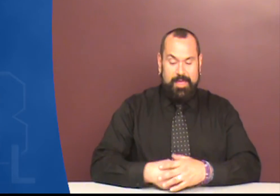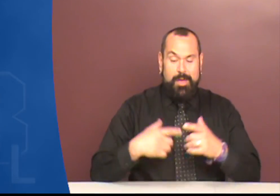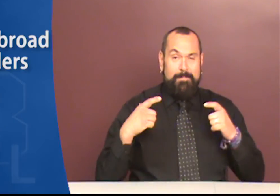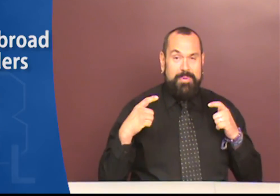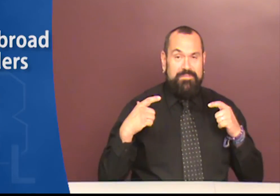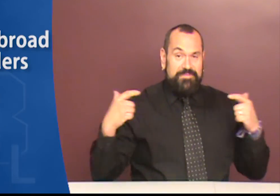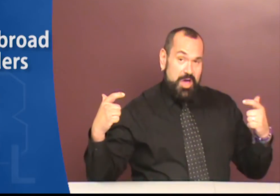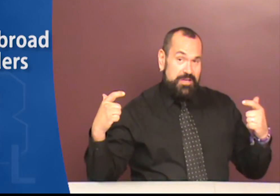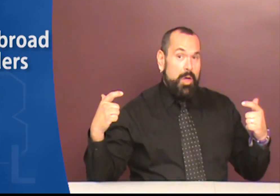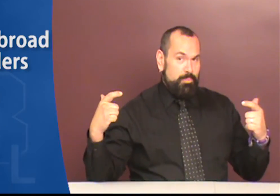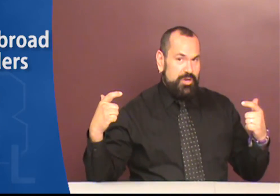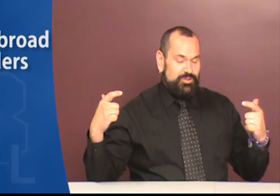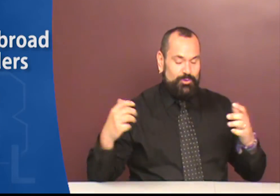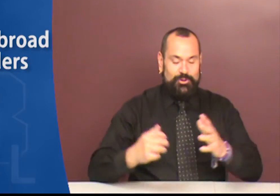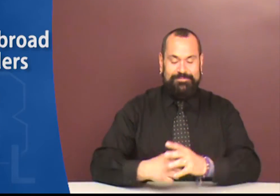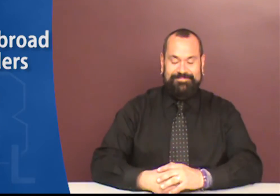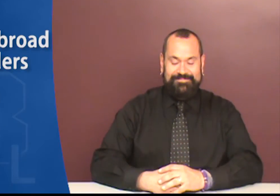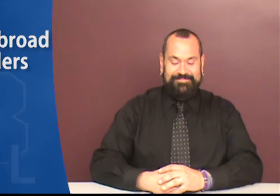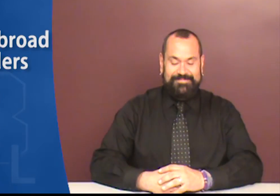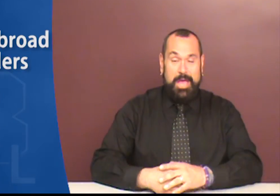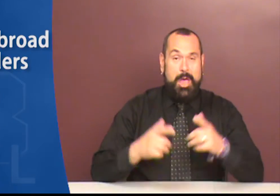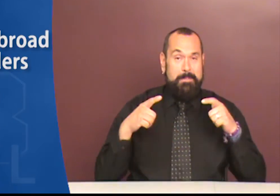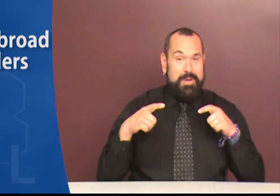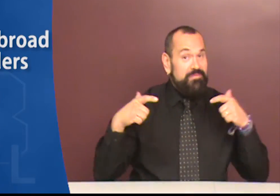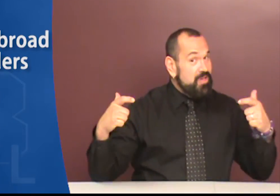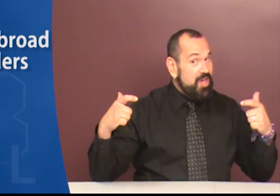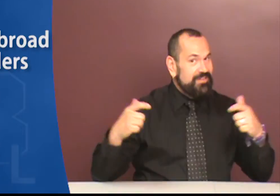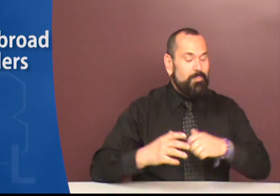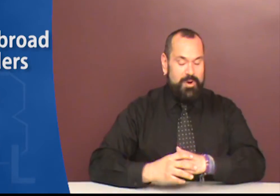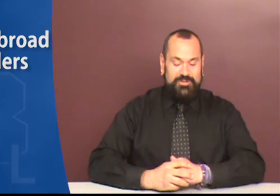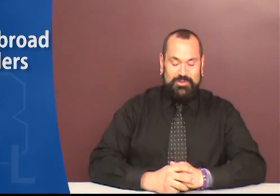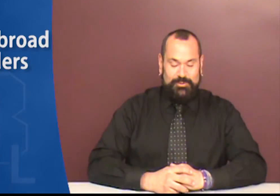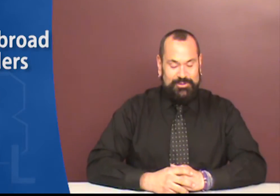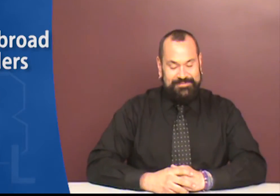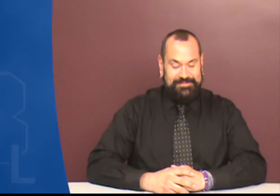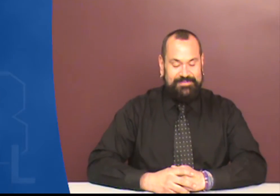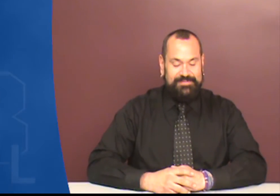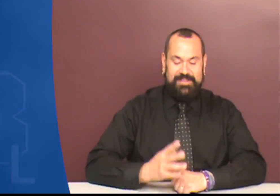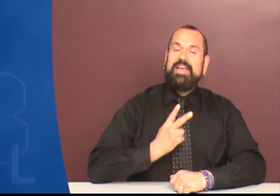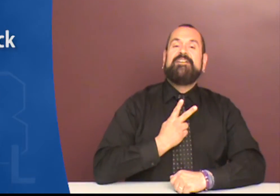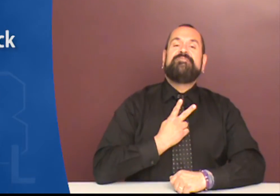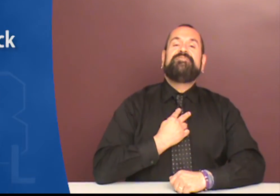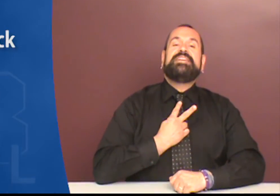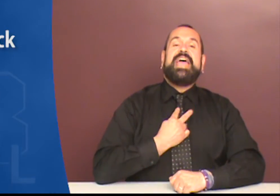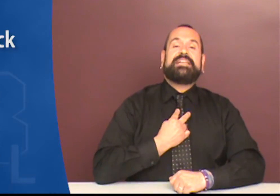Buff cut. Broad shoulder. Buff cut. Broad shoulder. V-neck.